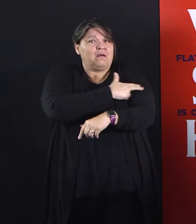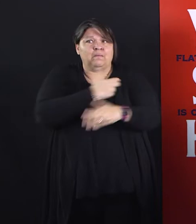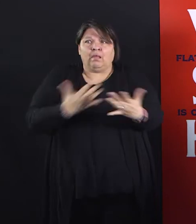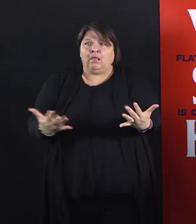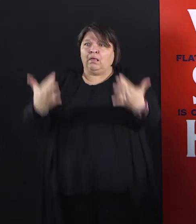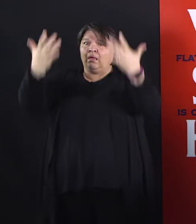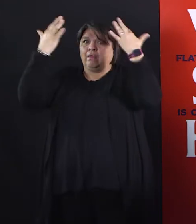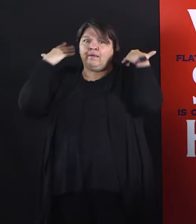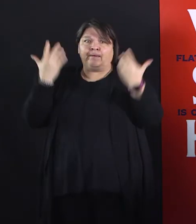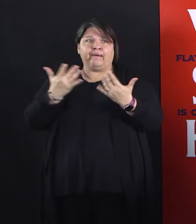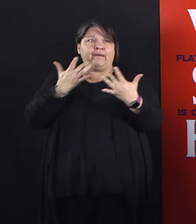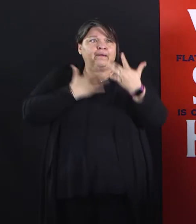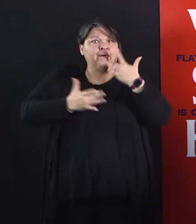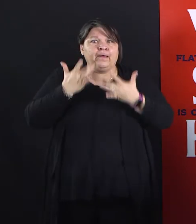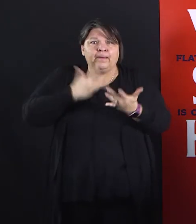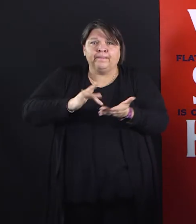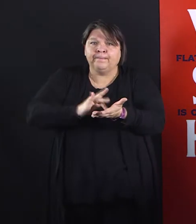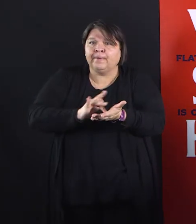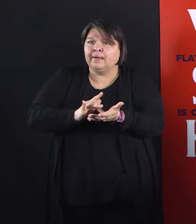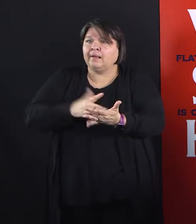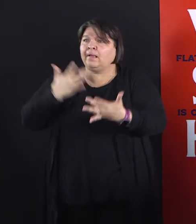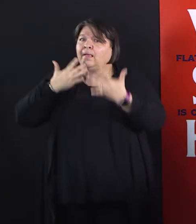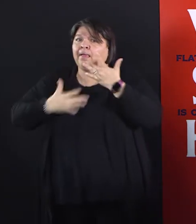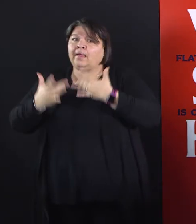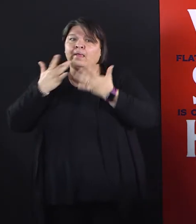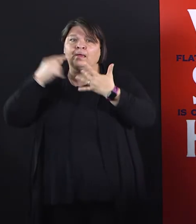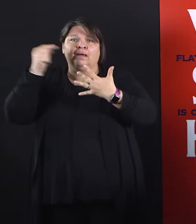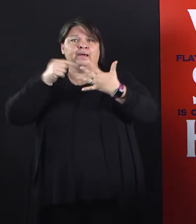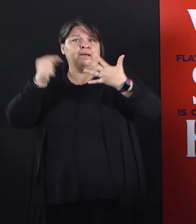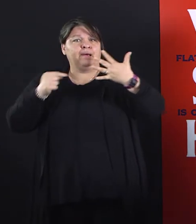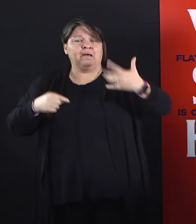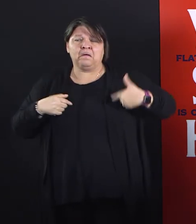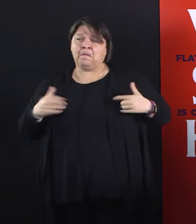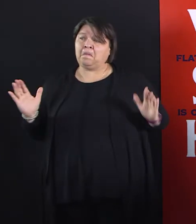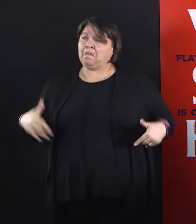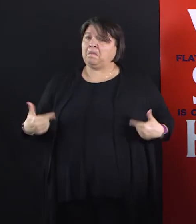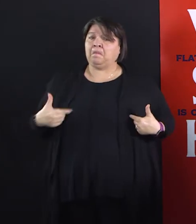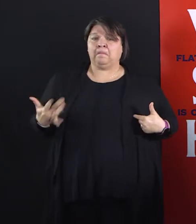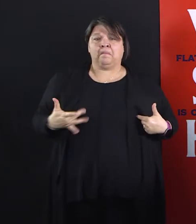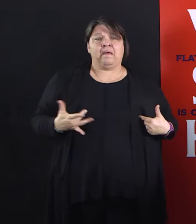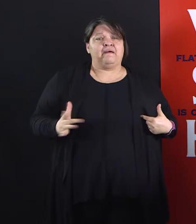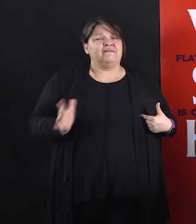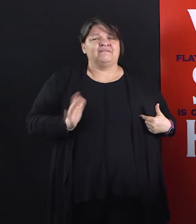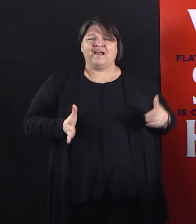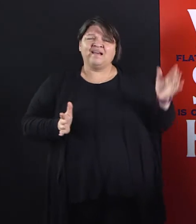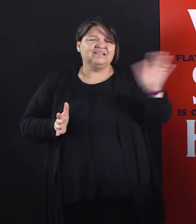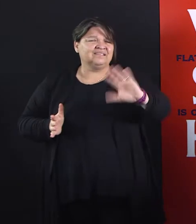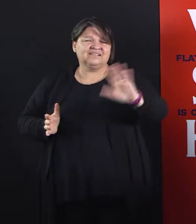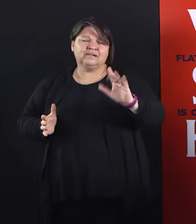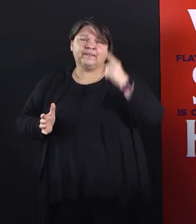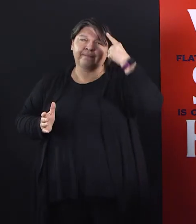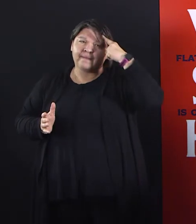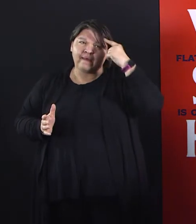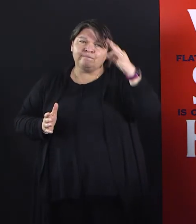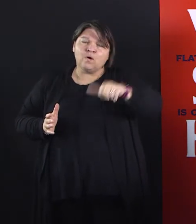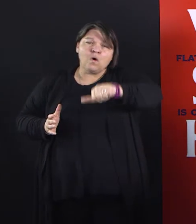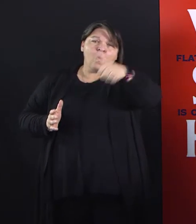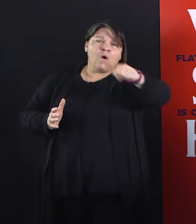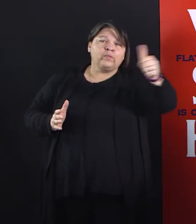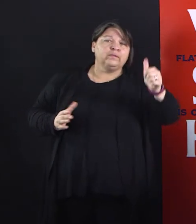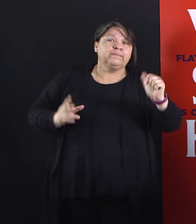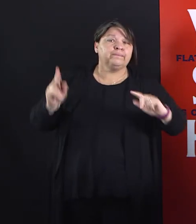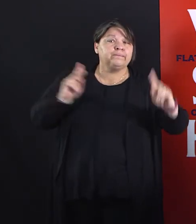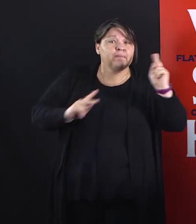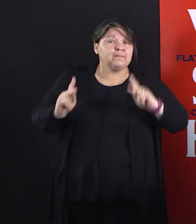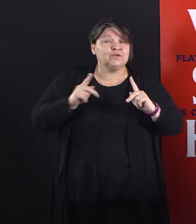COVID-19 and most of us all, our loved ones could be and you certainly don't want that. And they would require